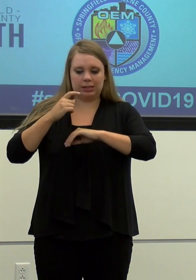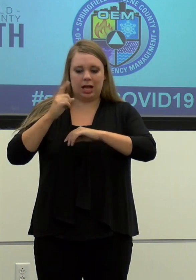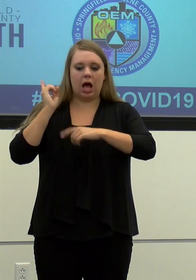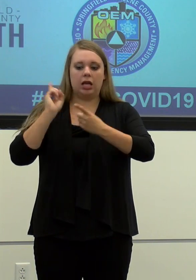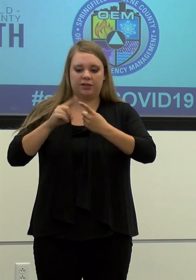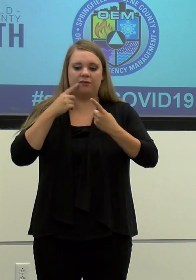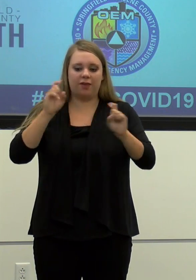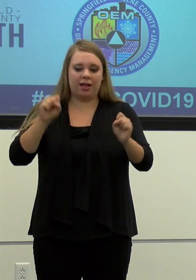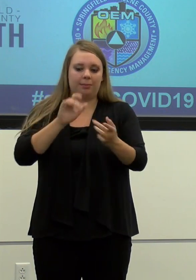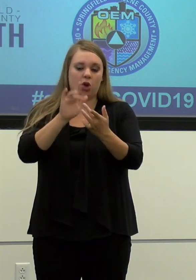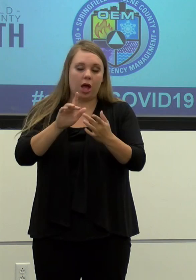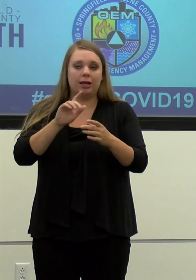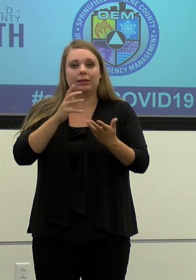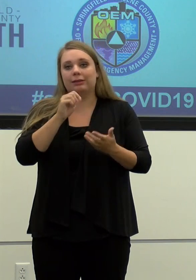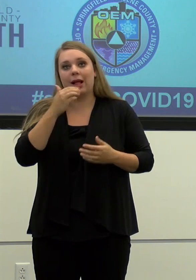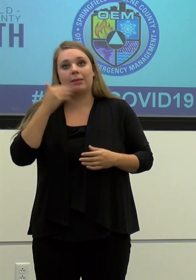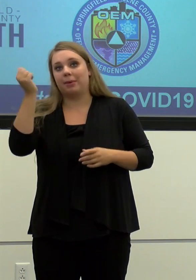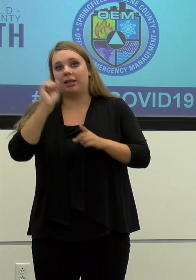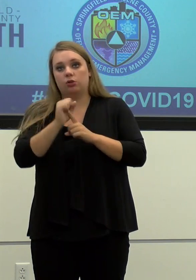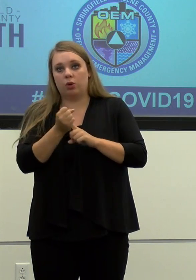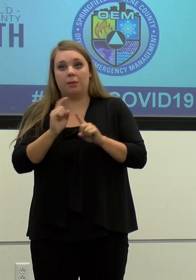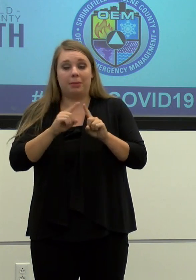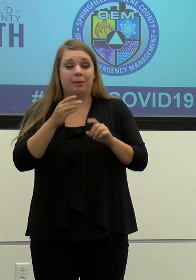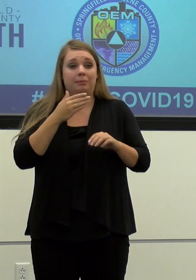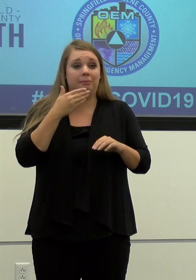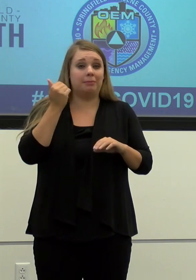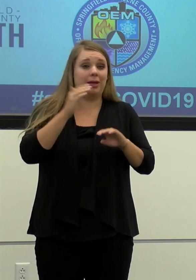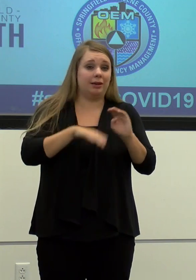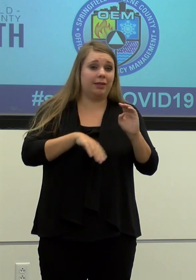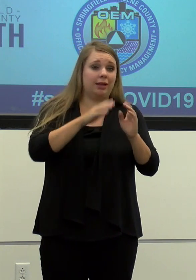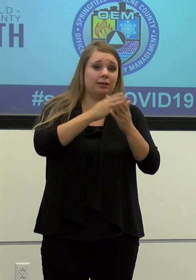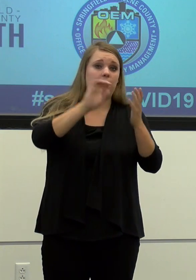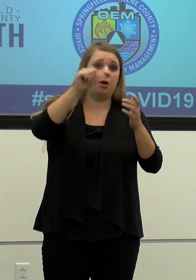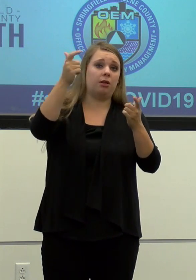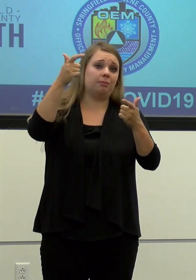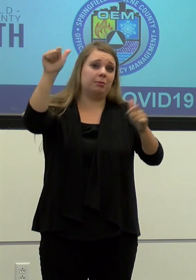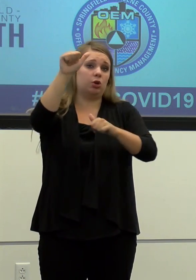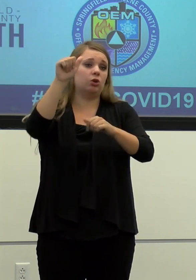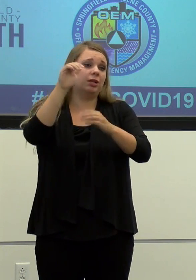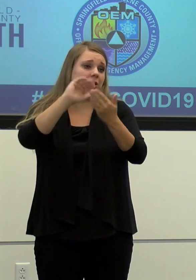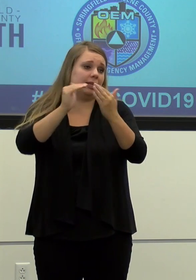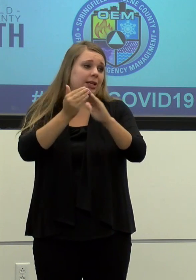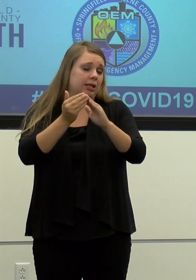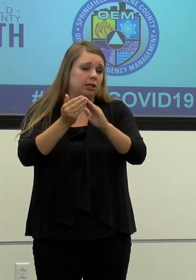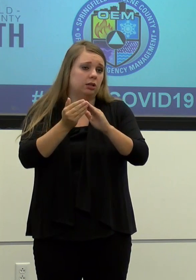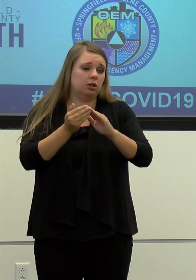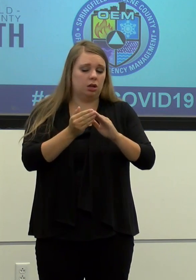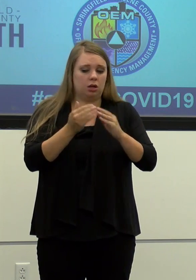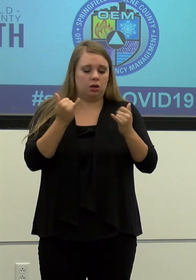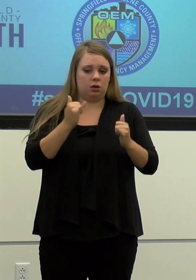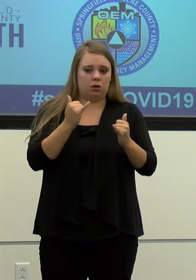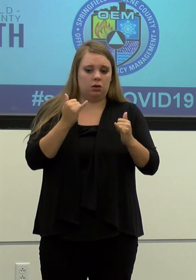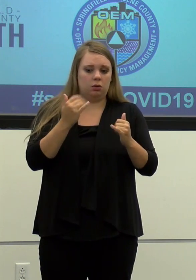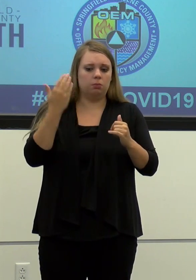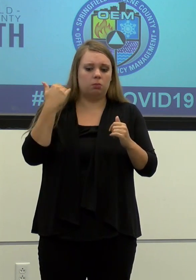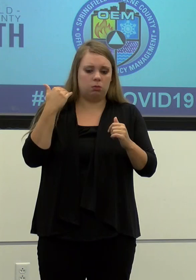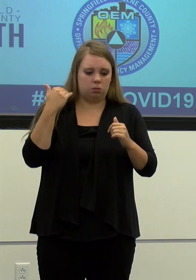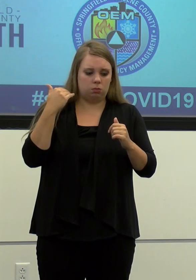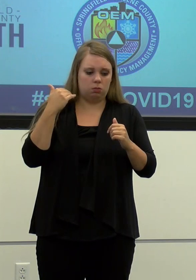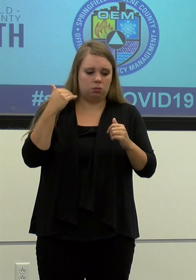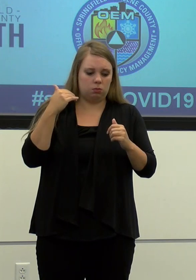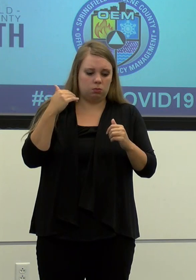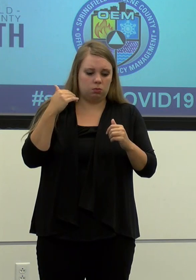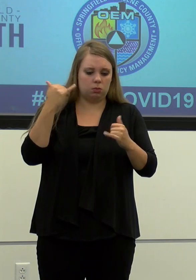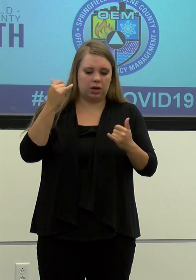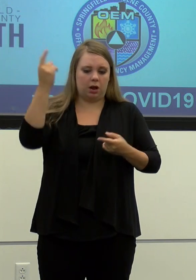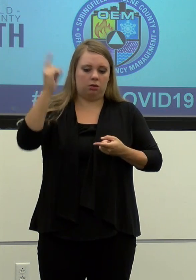but, uh, it's better than some of, uh, my Metro counterparts are able to keep, uh, we were down to 48 hour window.